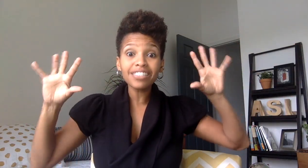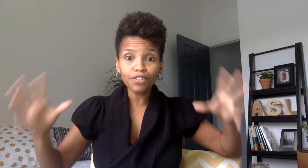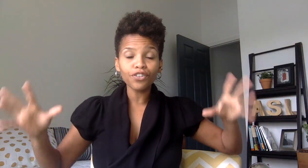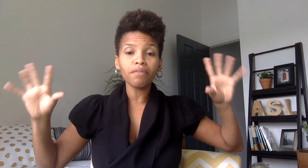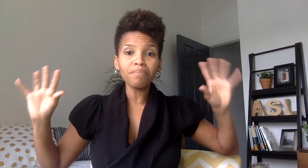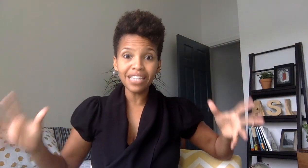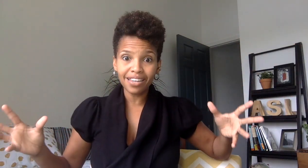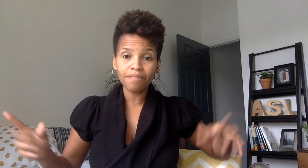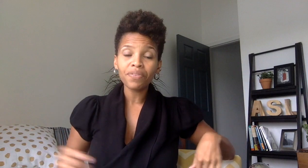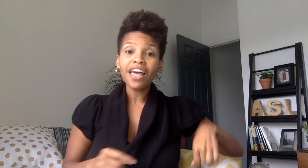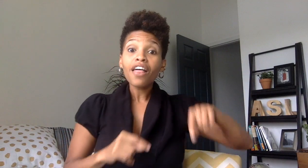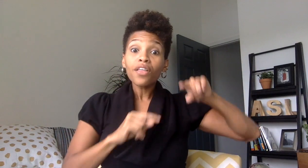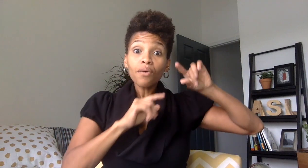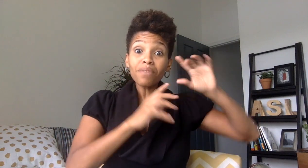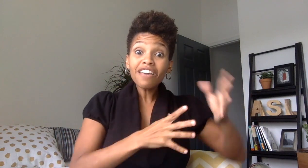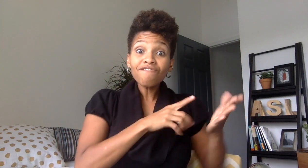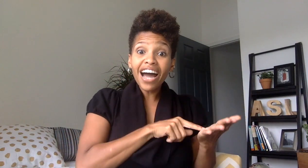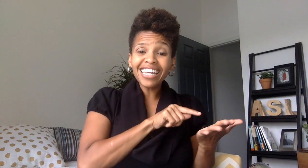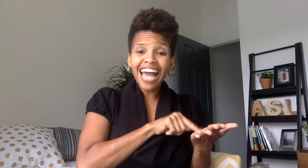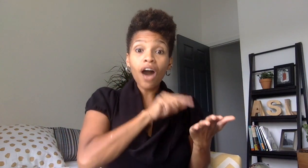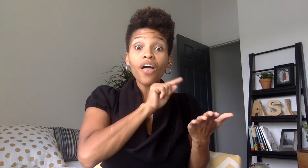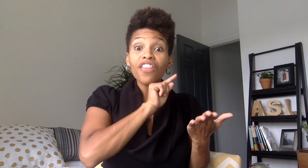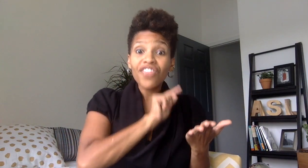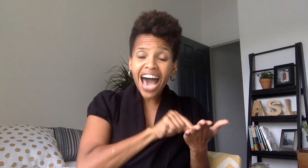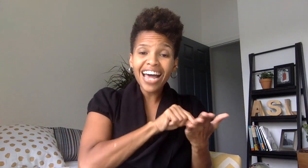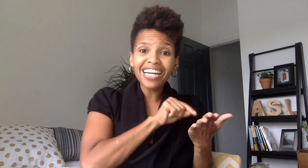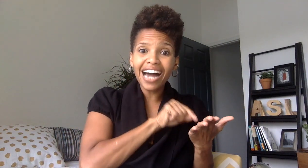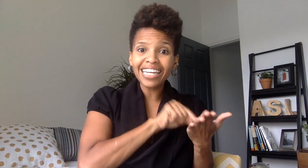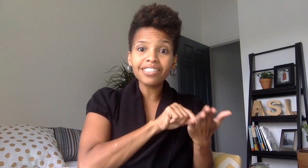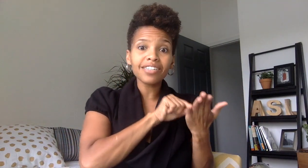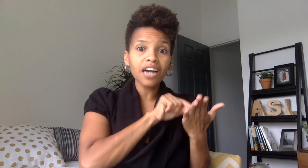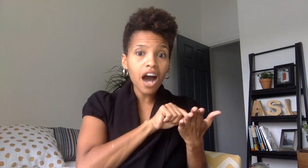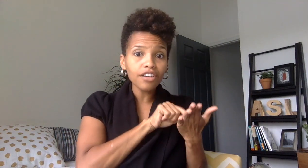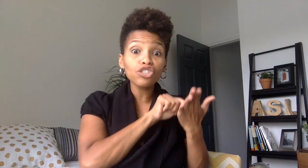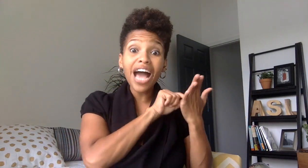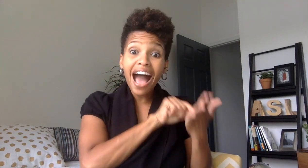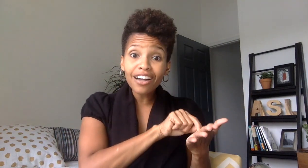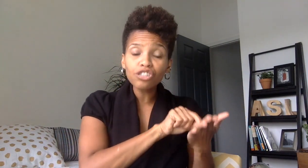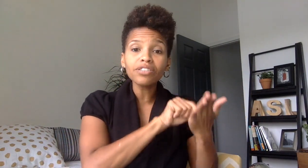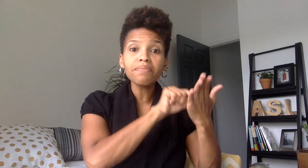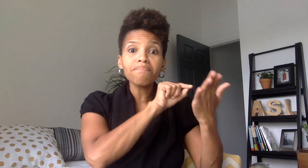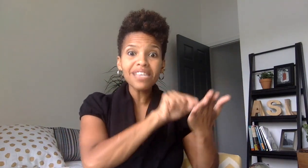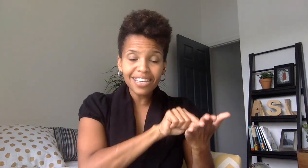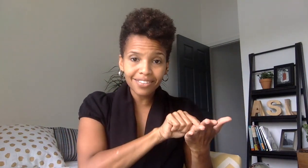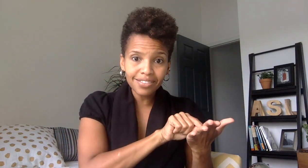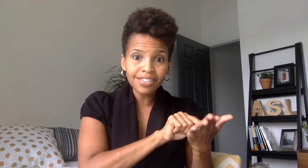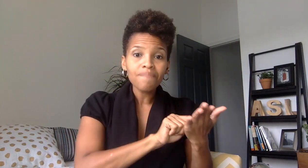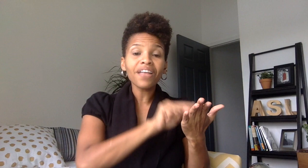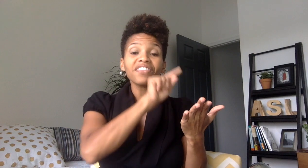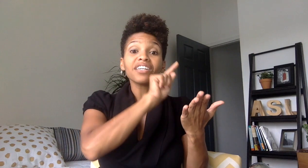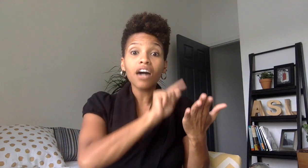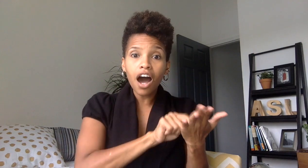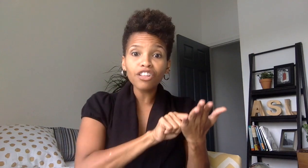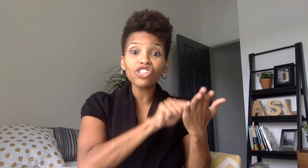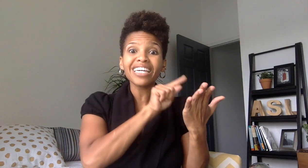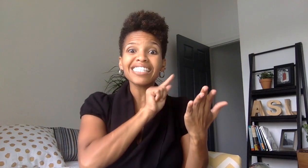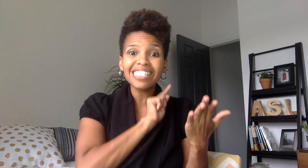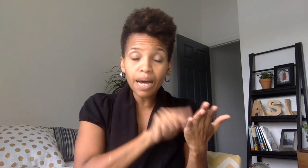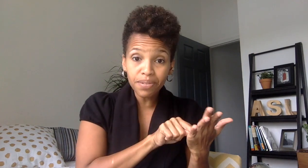different meaning me finding out that i got into college actually means that the college accepted